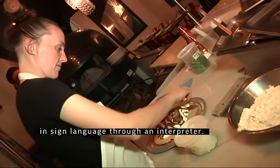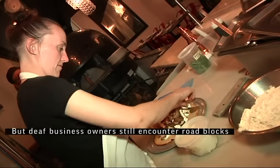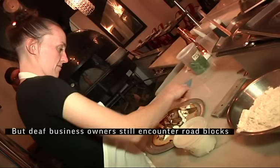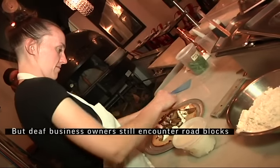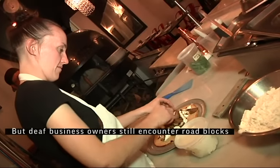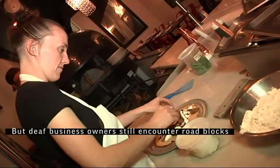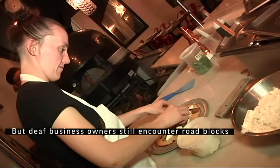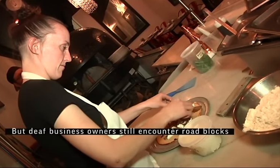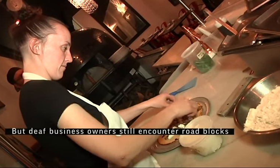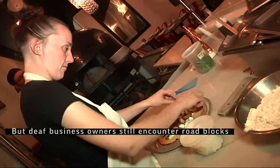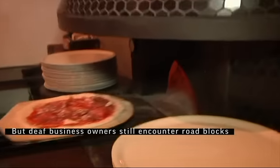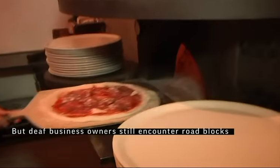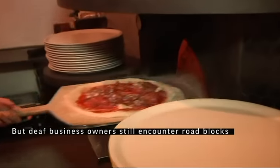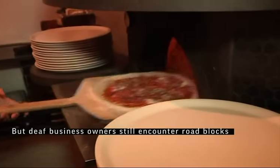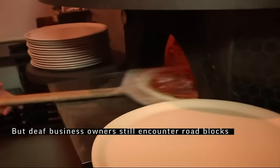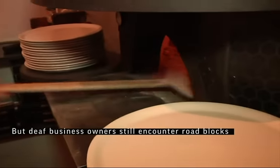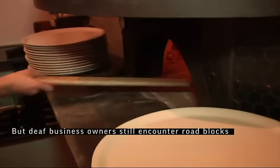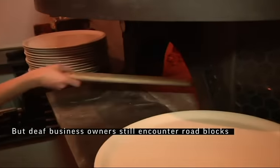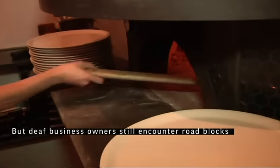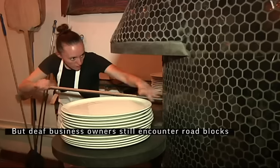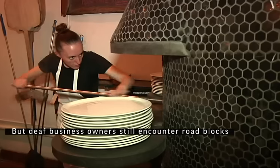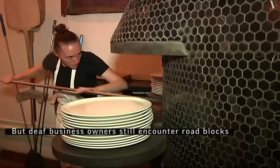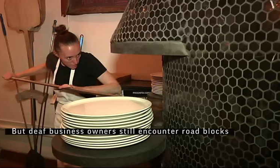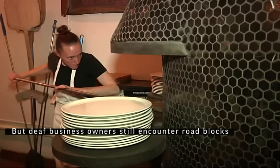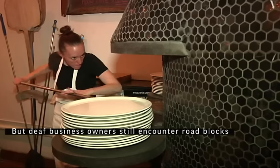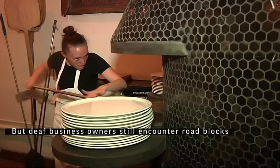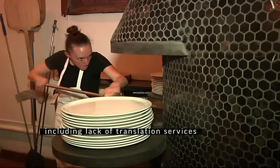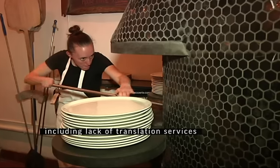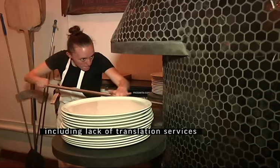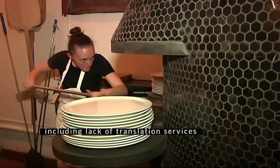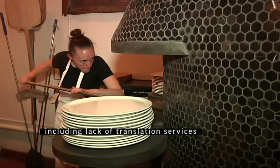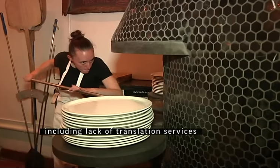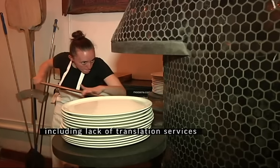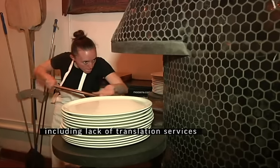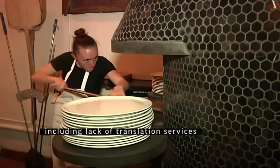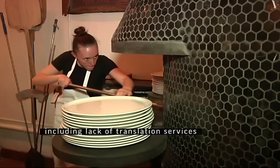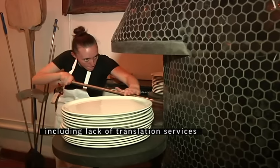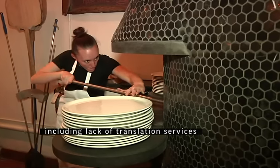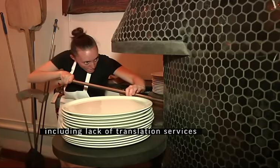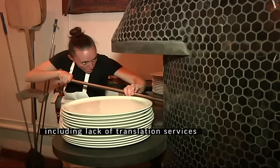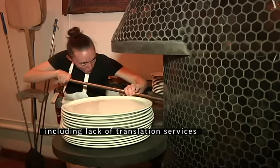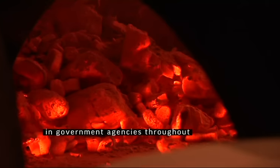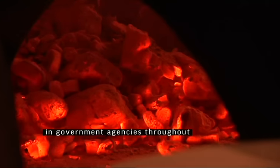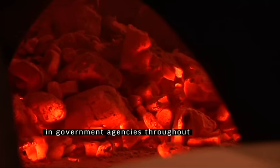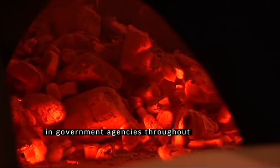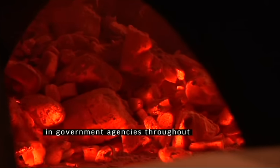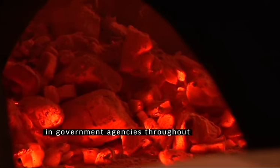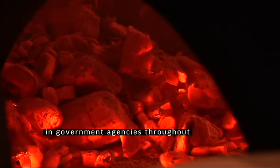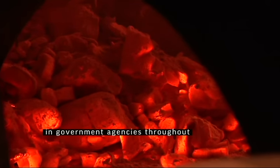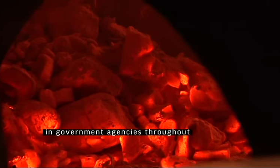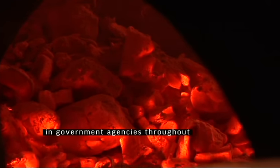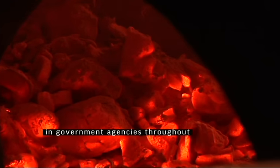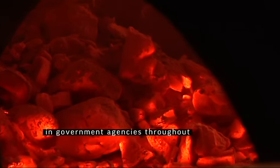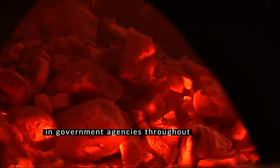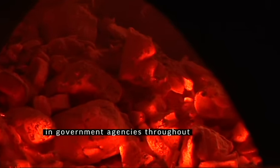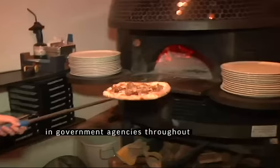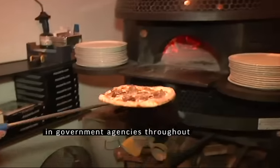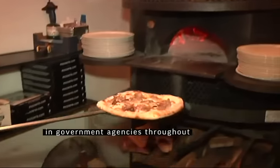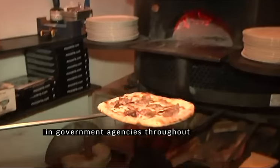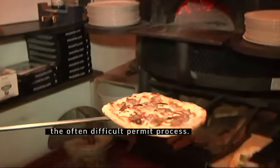But deaf business owners still encounter roadblocks, including lack of translation services and government agencies throughout the